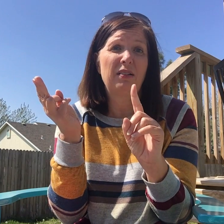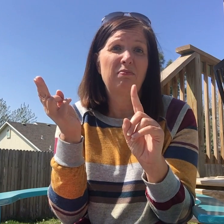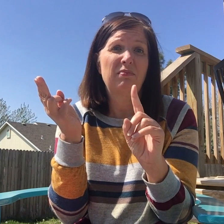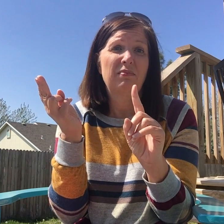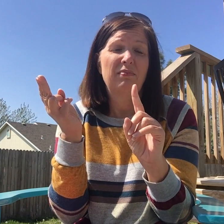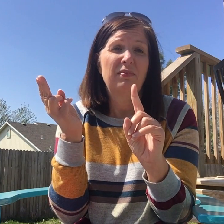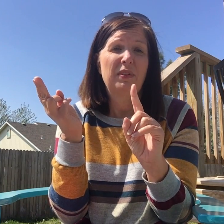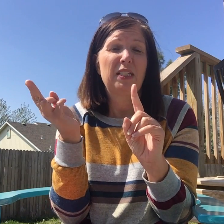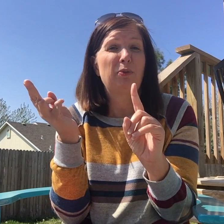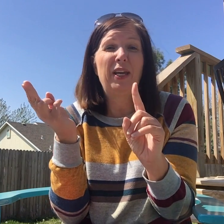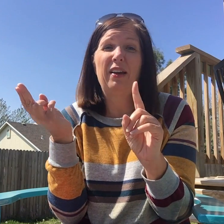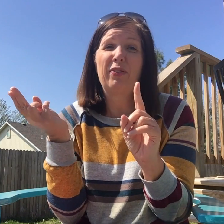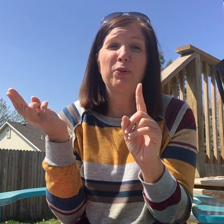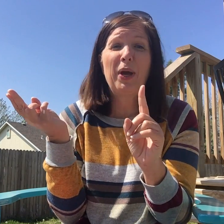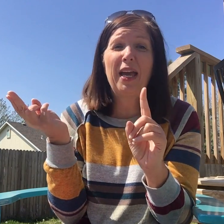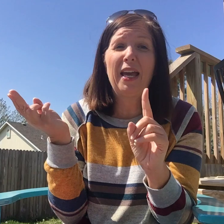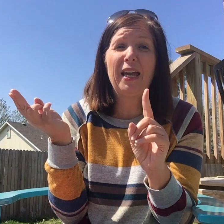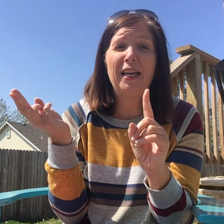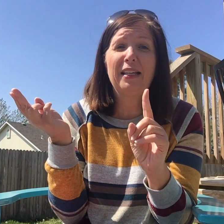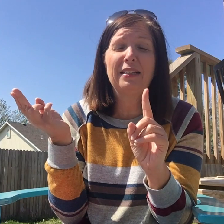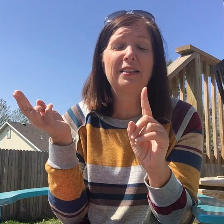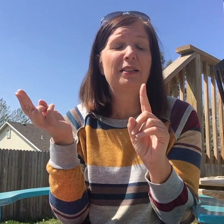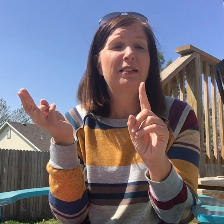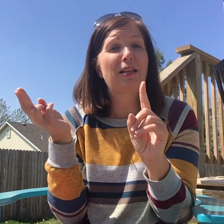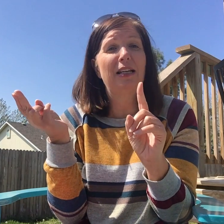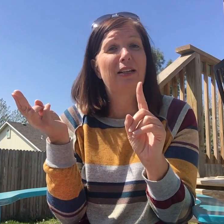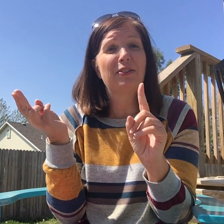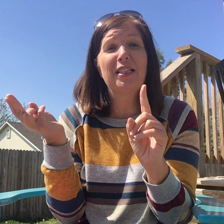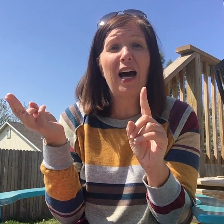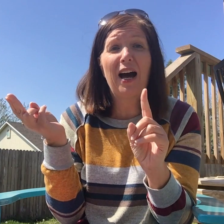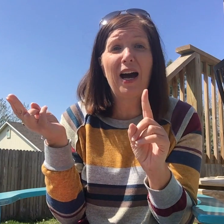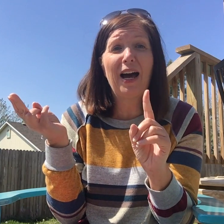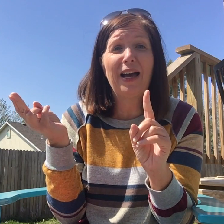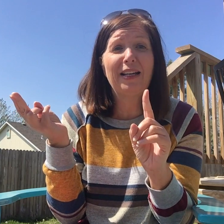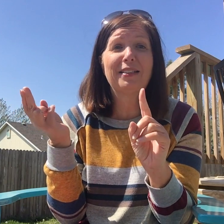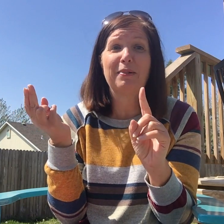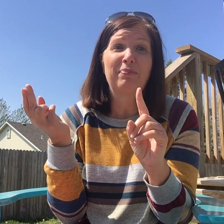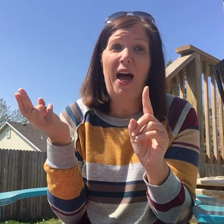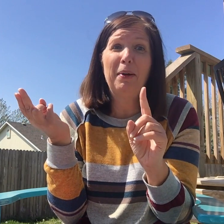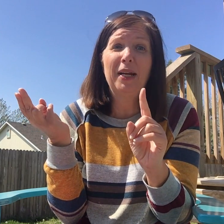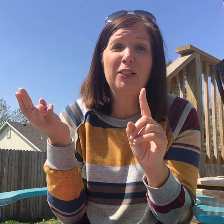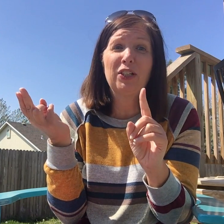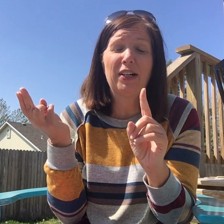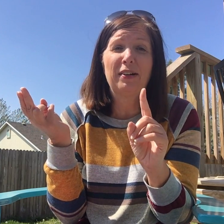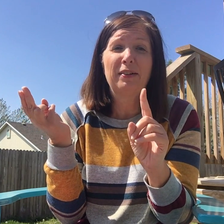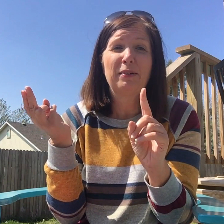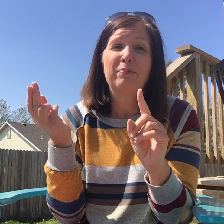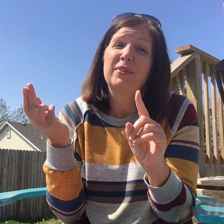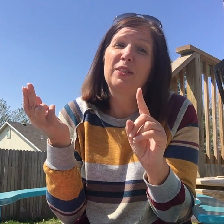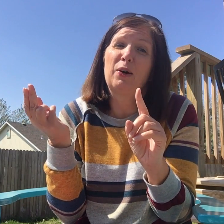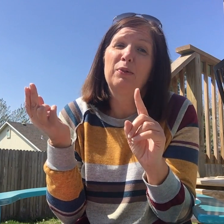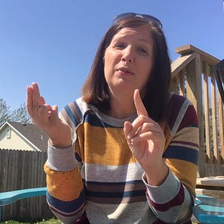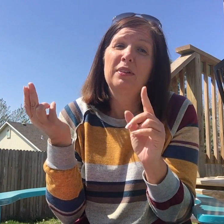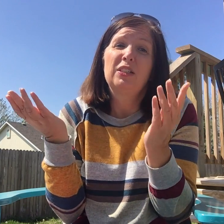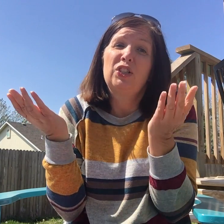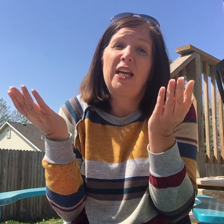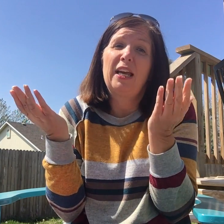swinging on swings F soliciting down slides I'm not sure so she